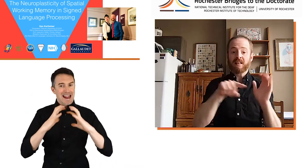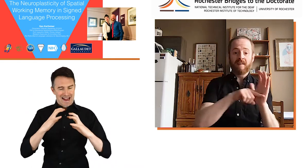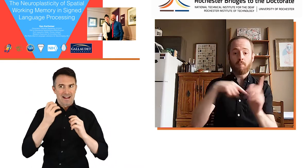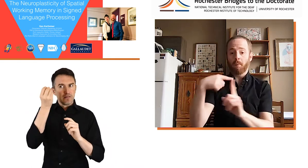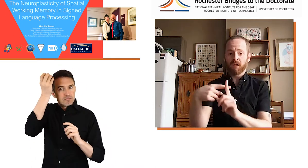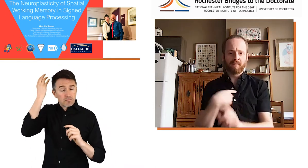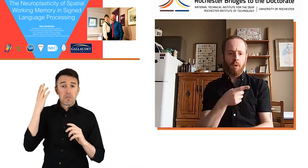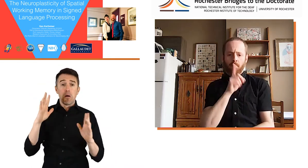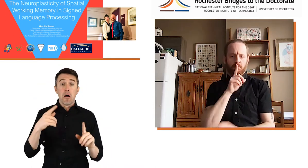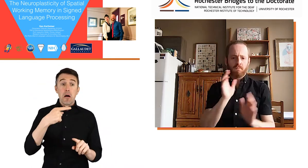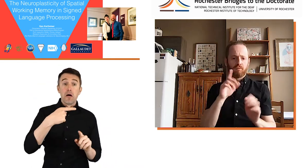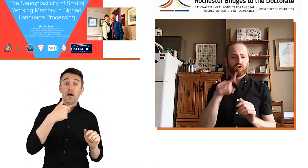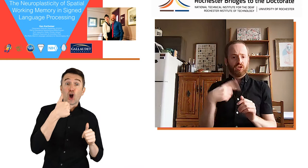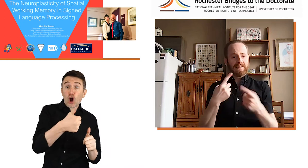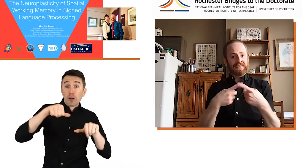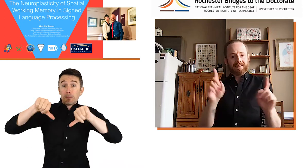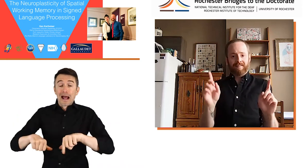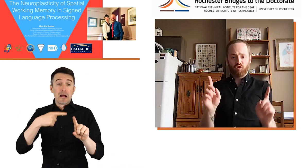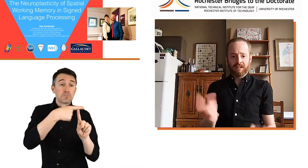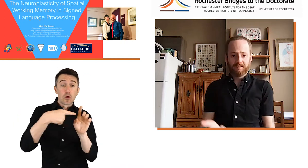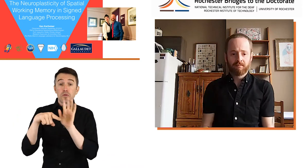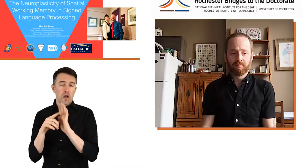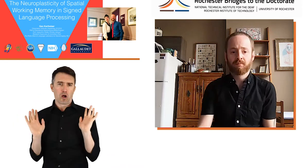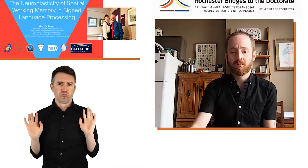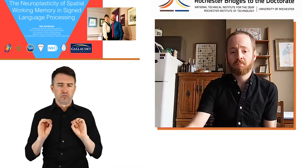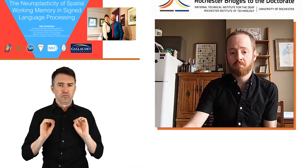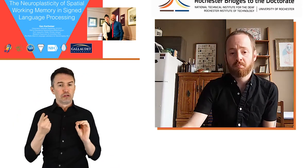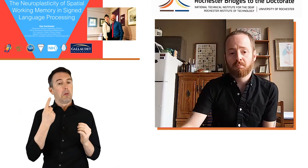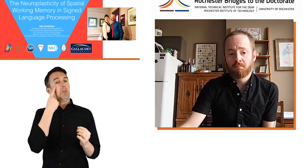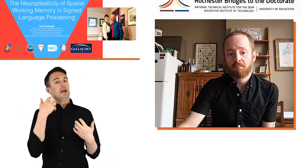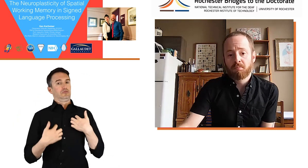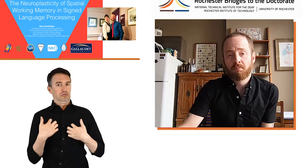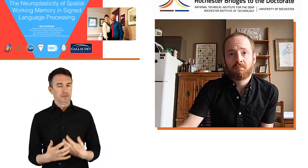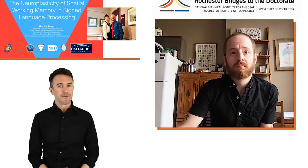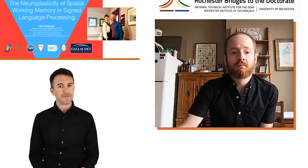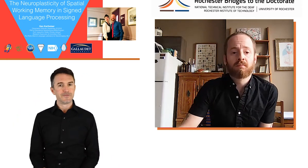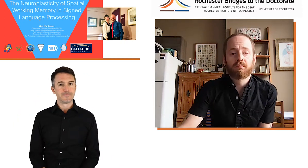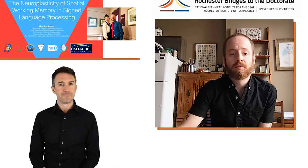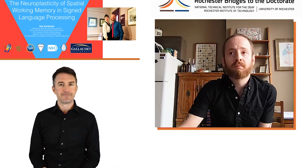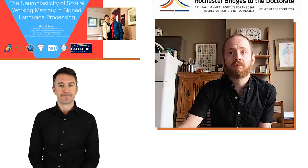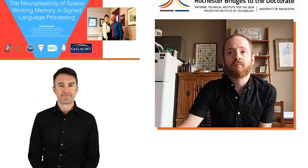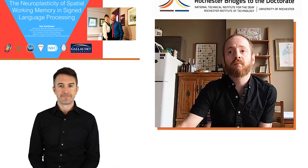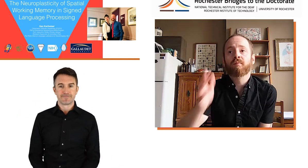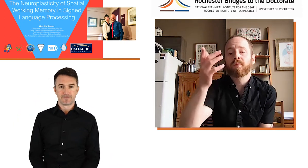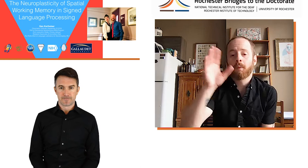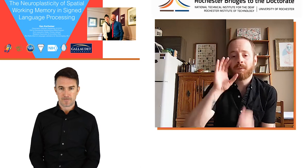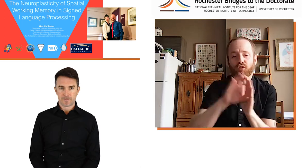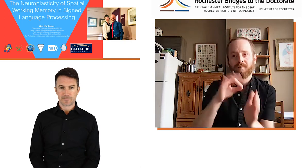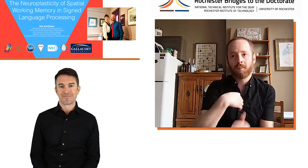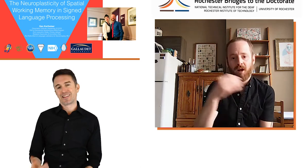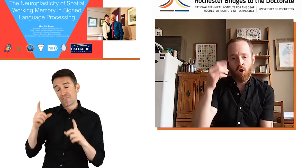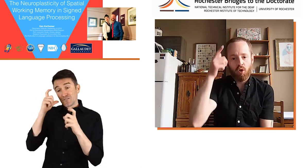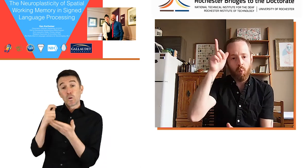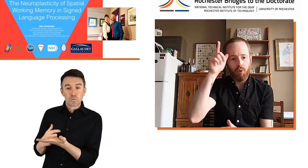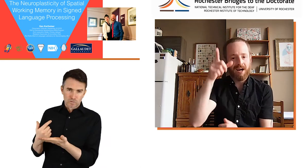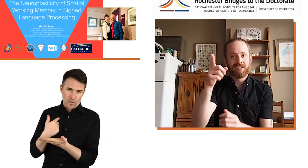memory at a functional level in the brain. We don't know that there's an effect of that, but we can recognize that there is a difference between the brain function of these